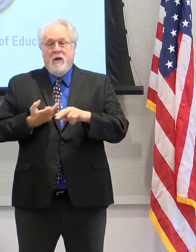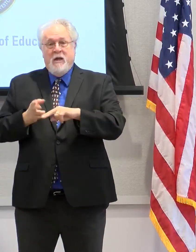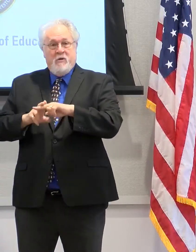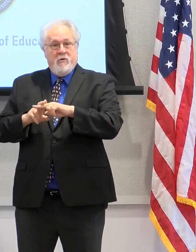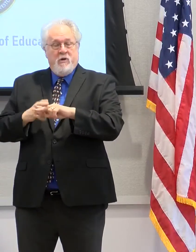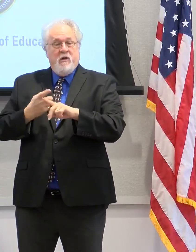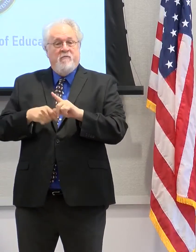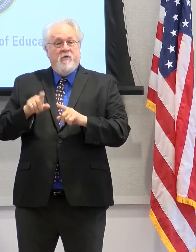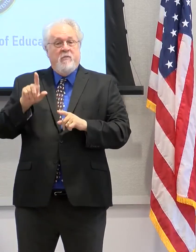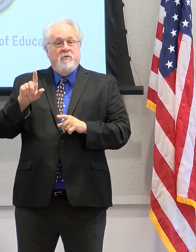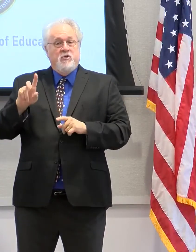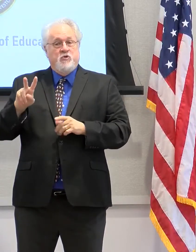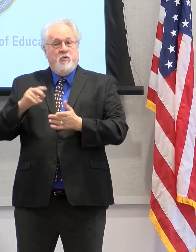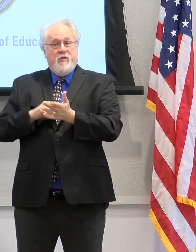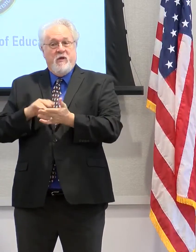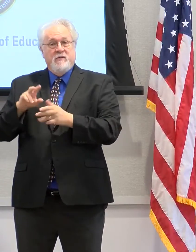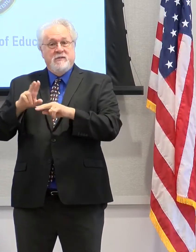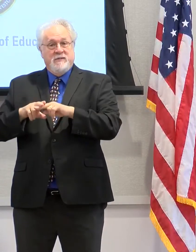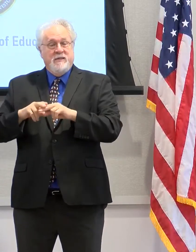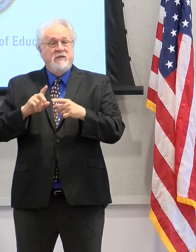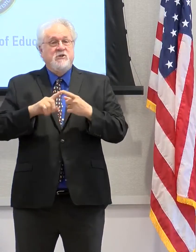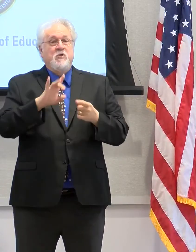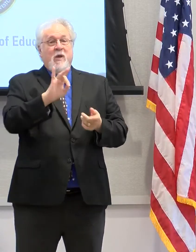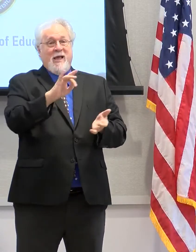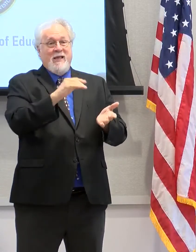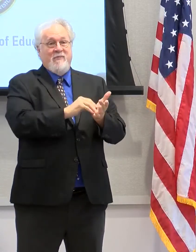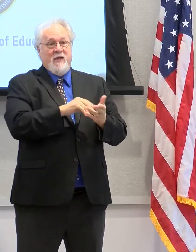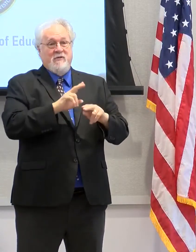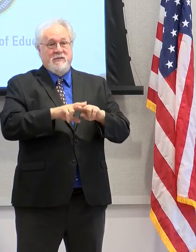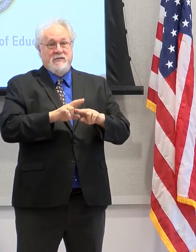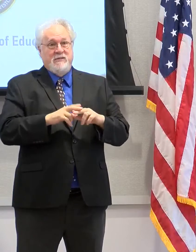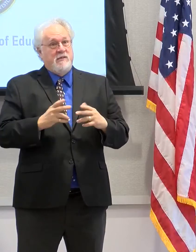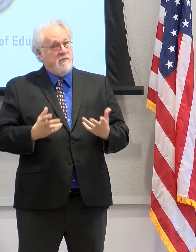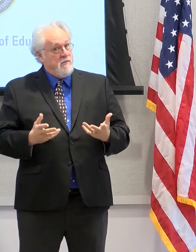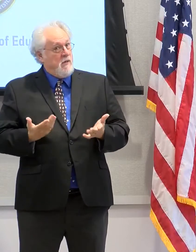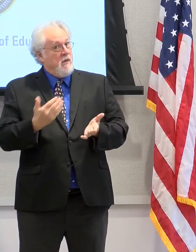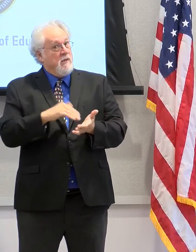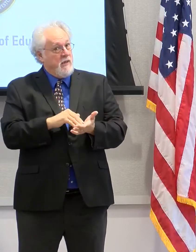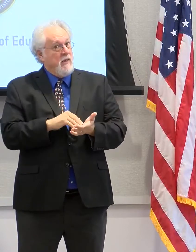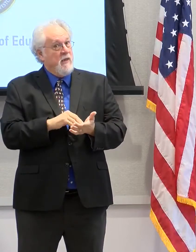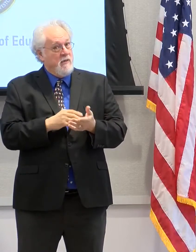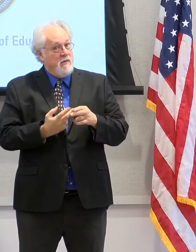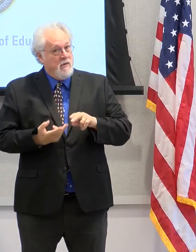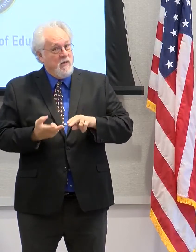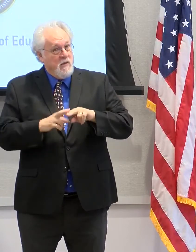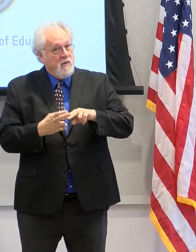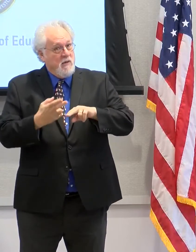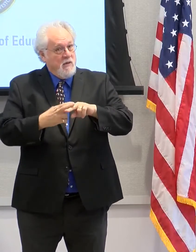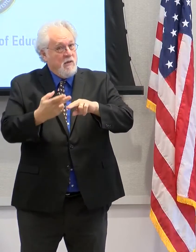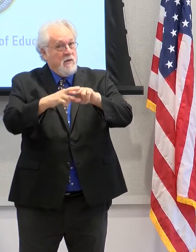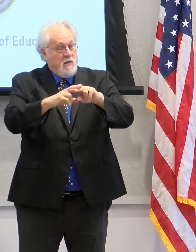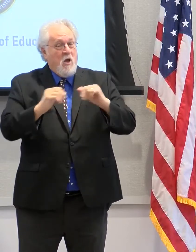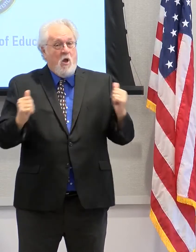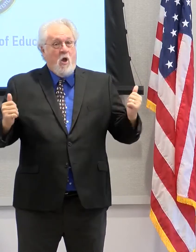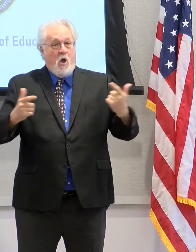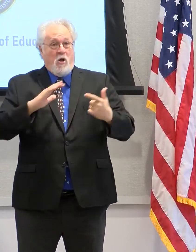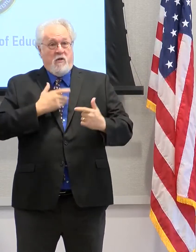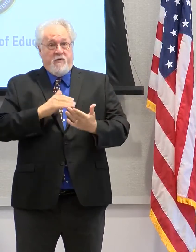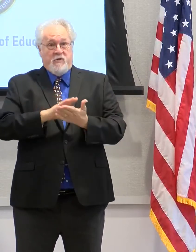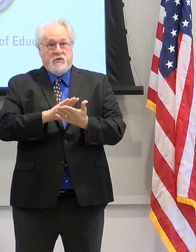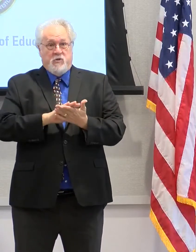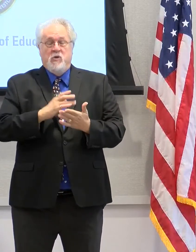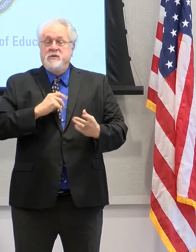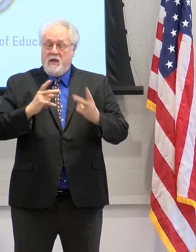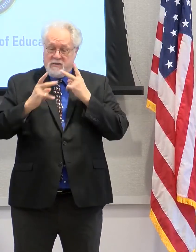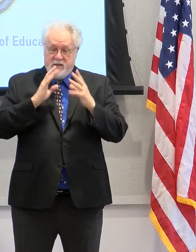2014 from 2,000 seats to over 8,000. So, again, this is an incremental increase at all of our schools, and